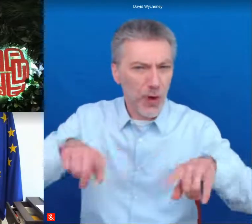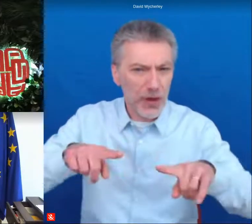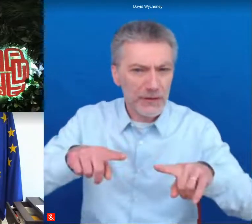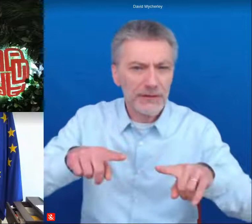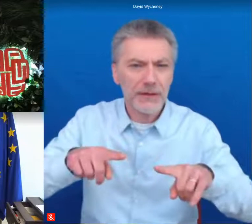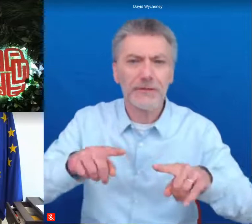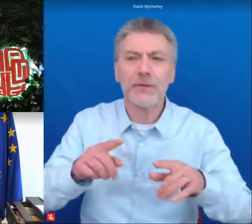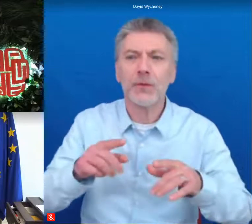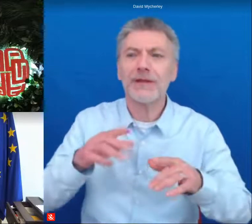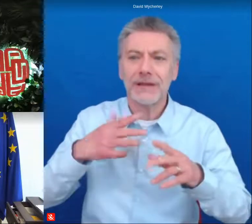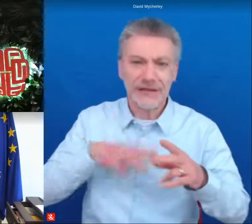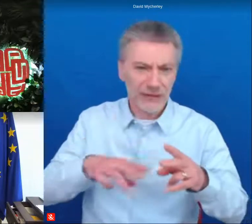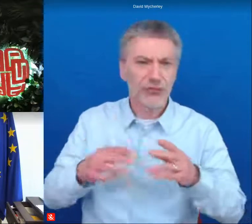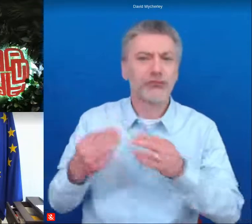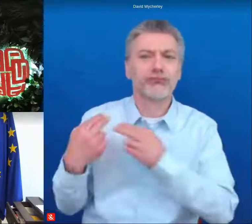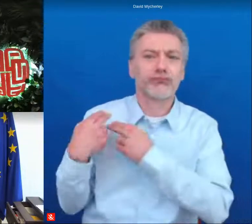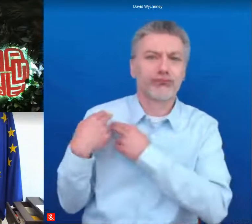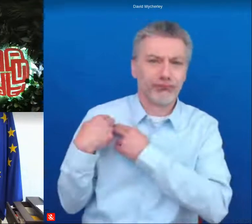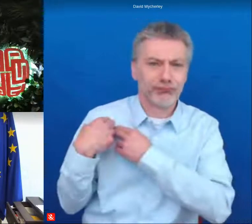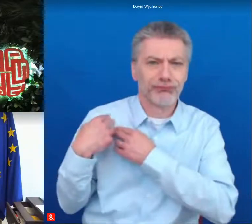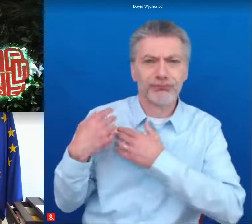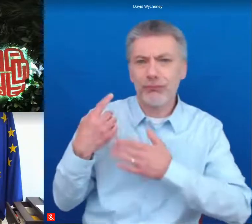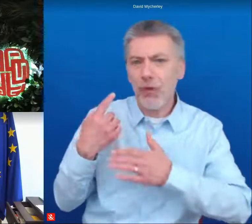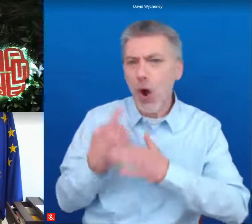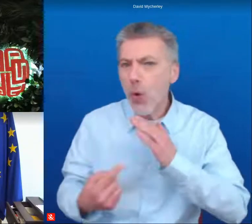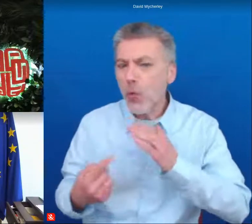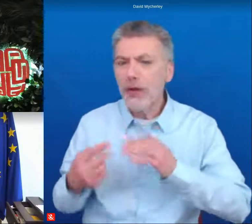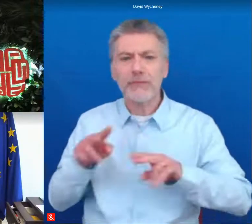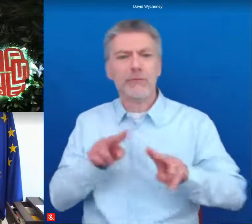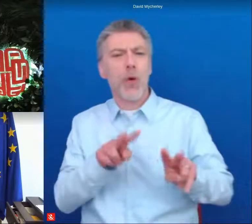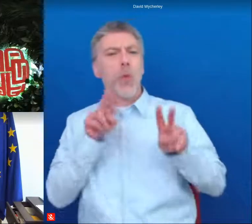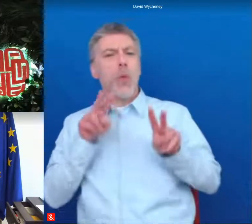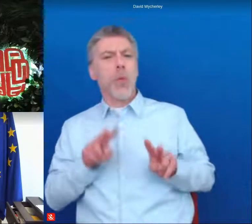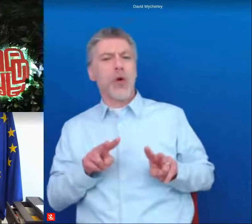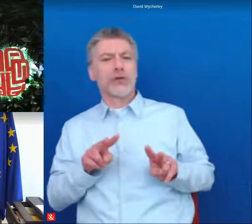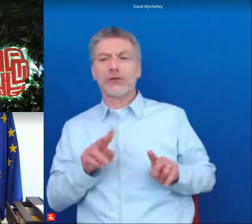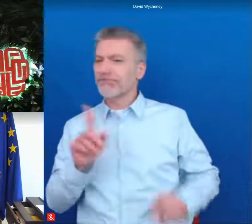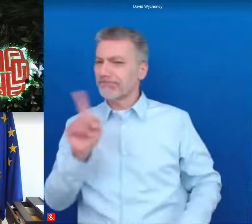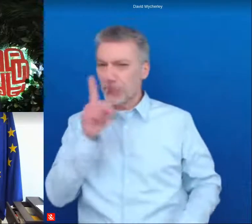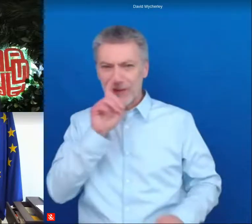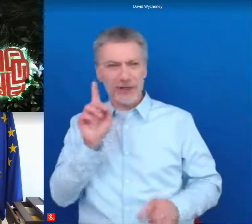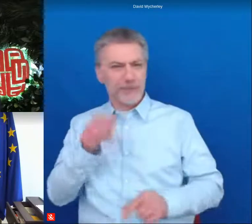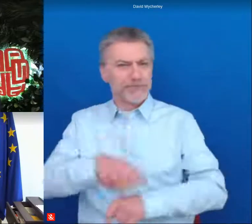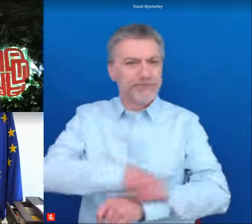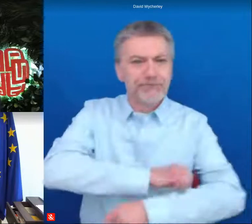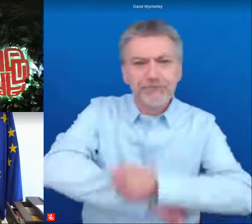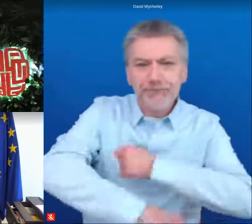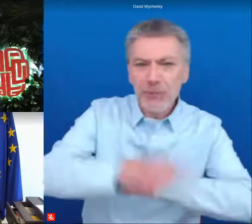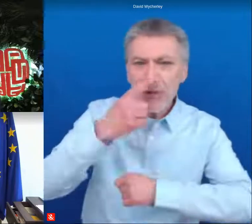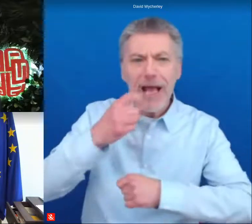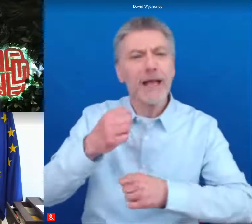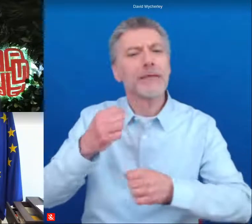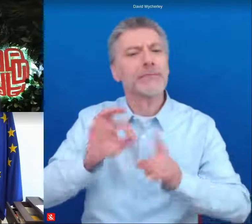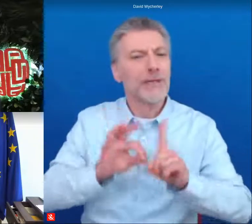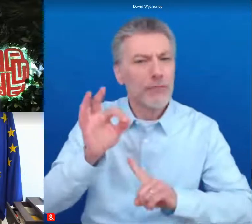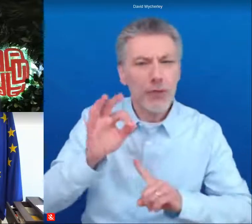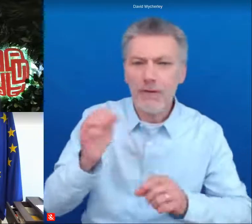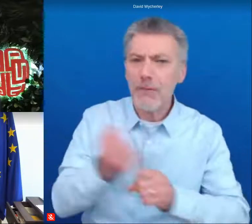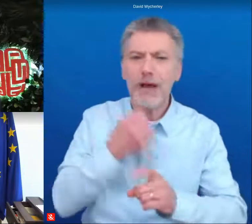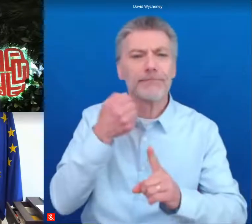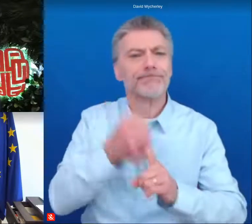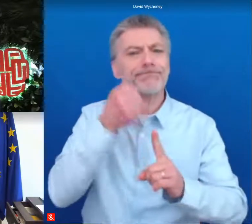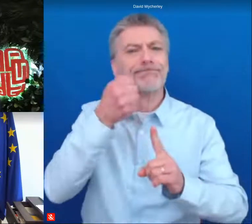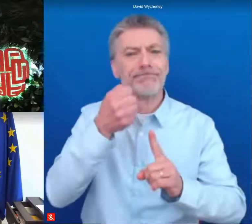politics to be the bystanders but to make a difference and leave a mark and in these